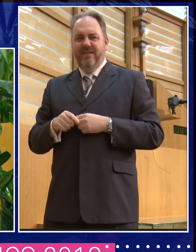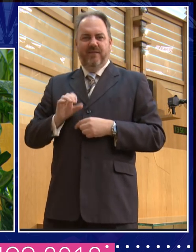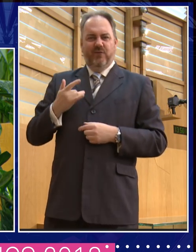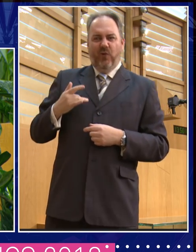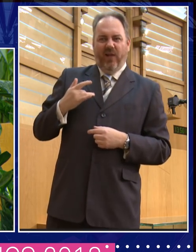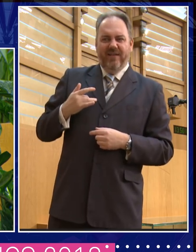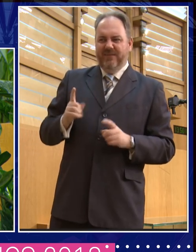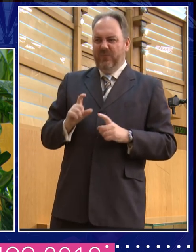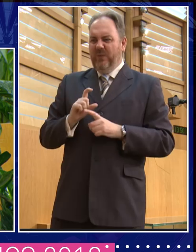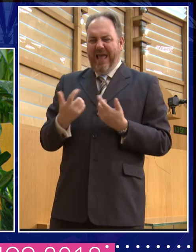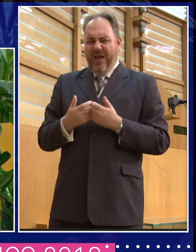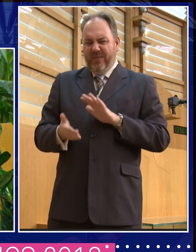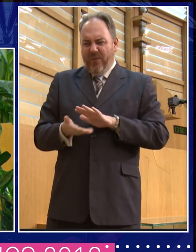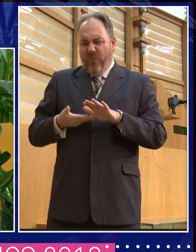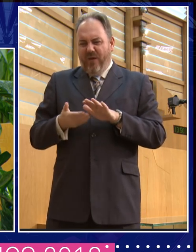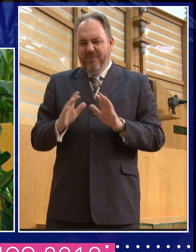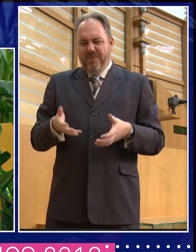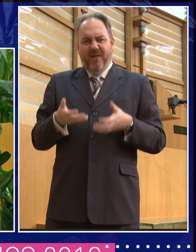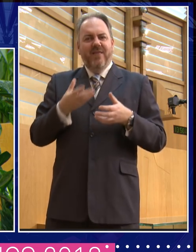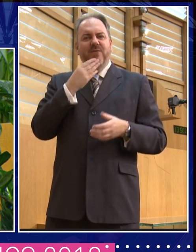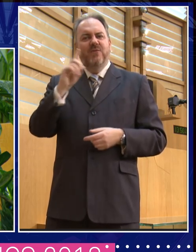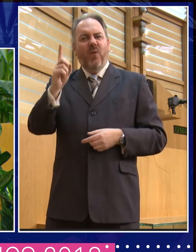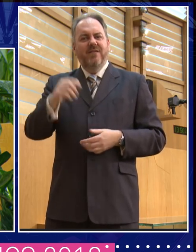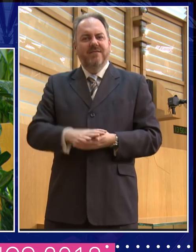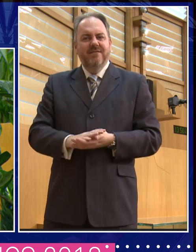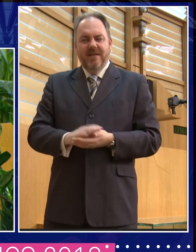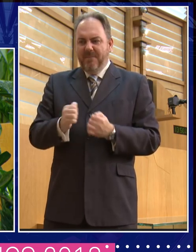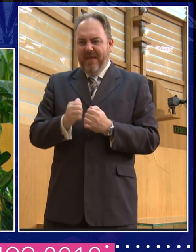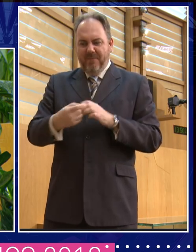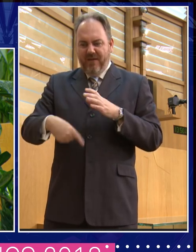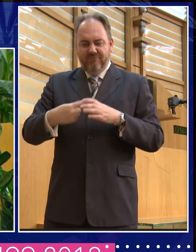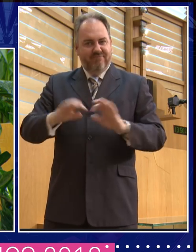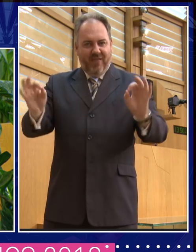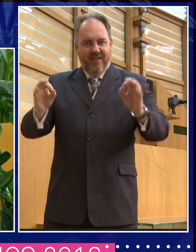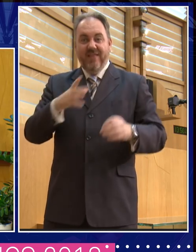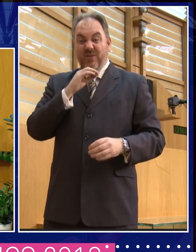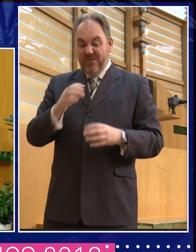didn't use paper, they used a sponge on a stick, and that's, you know, at that point, you've got them.